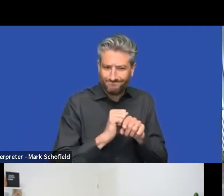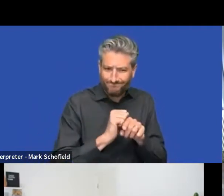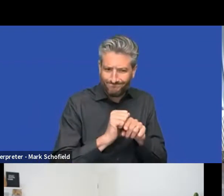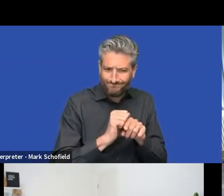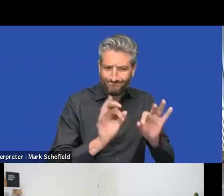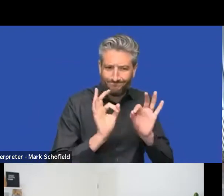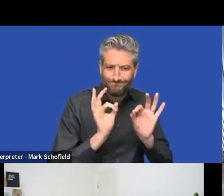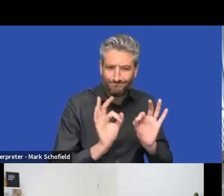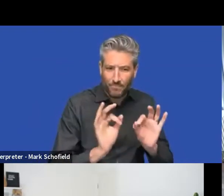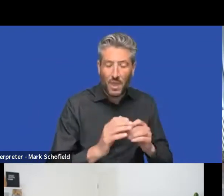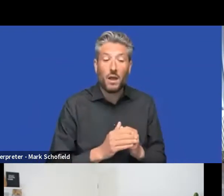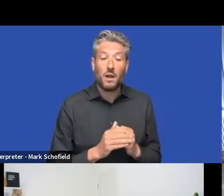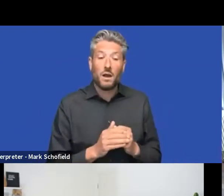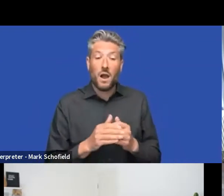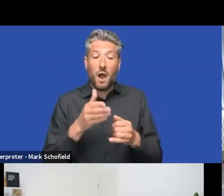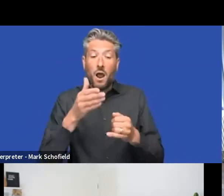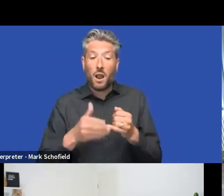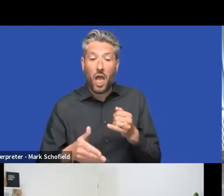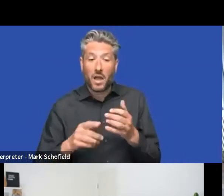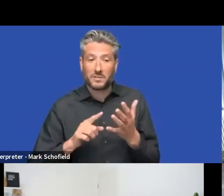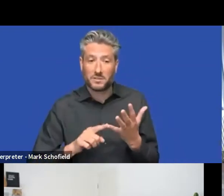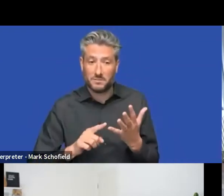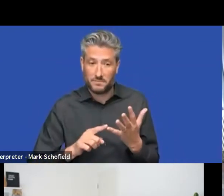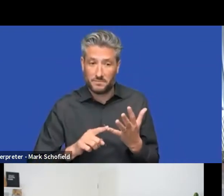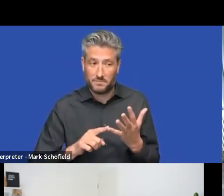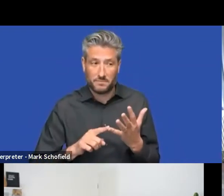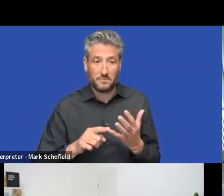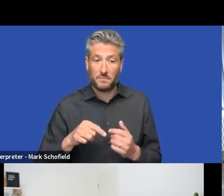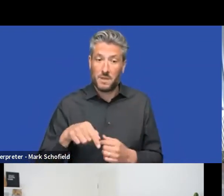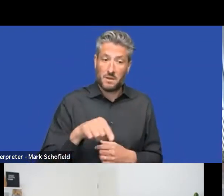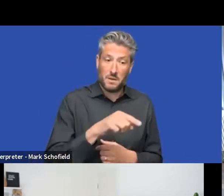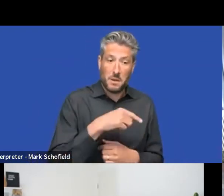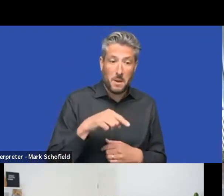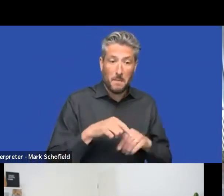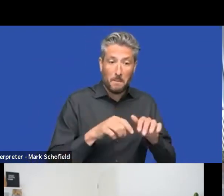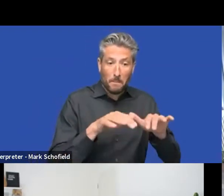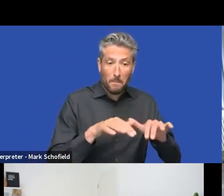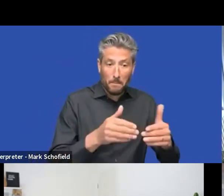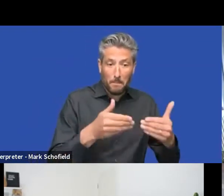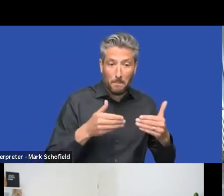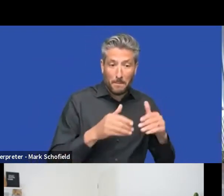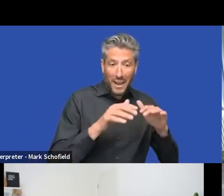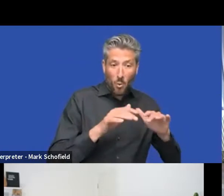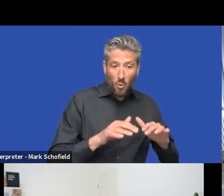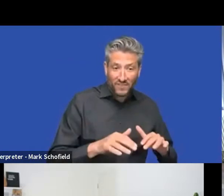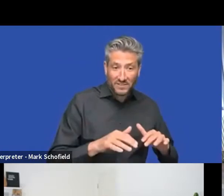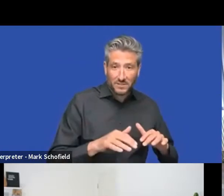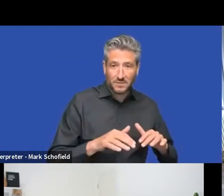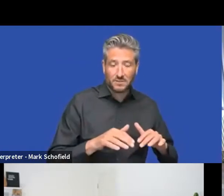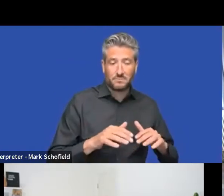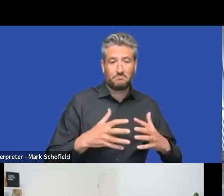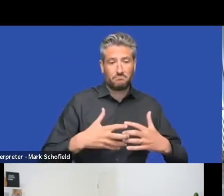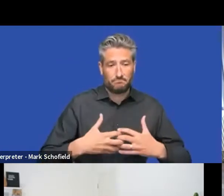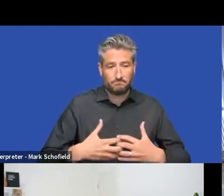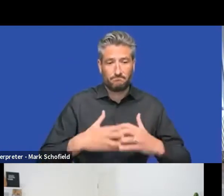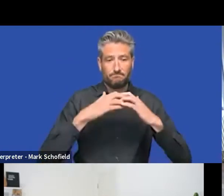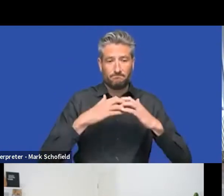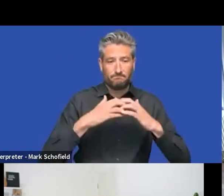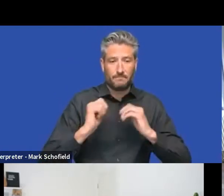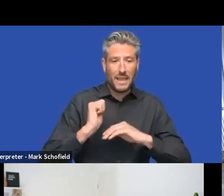actually, you know, re-implementing all of back office to, that's where we get rid of AngularJS and we pick a new framework or